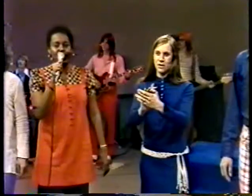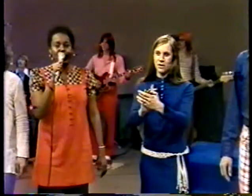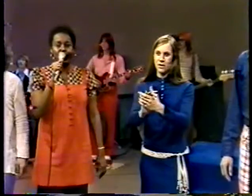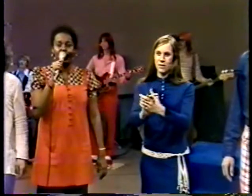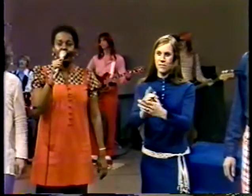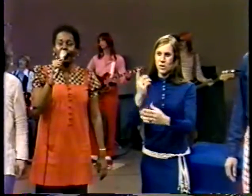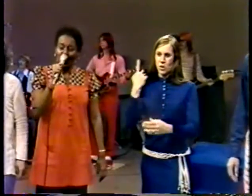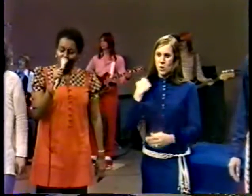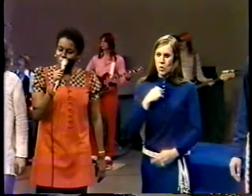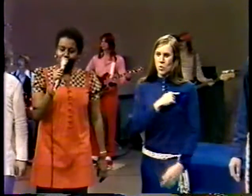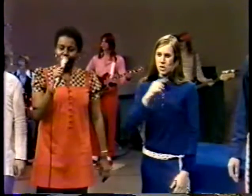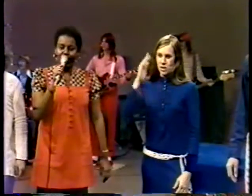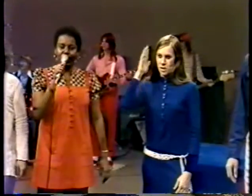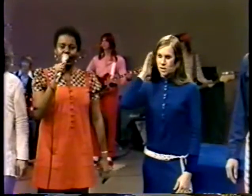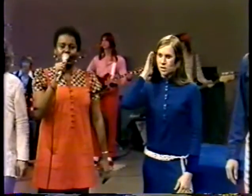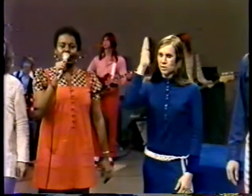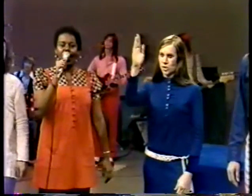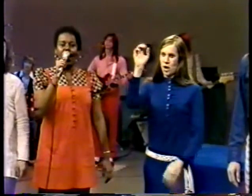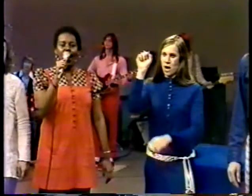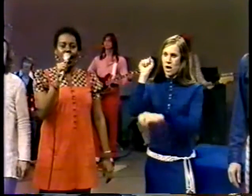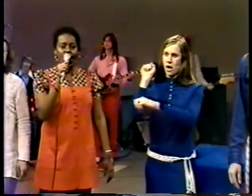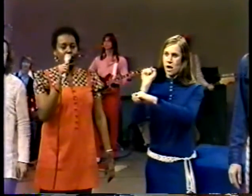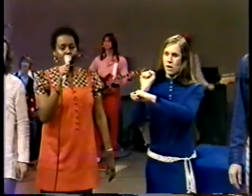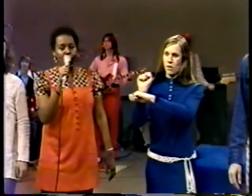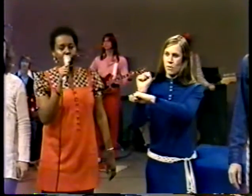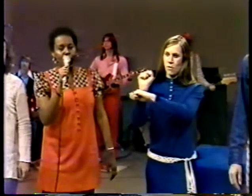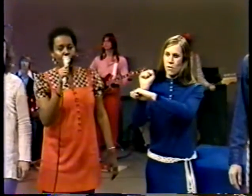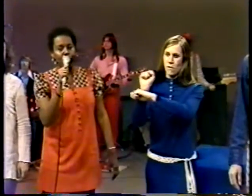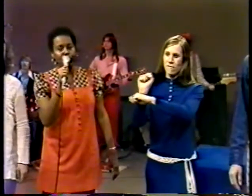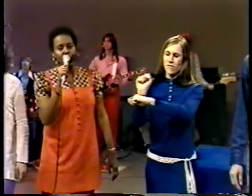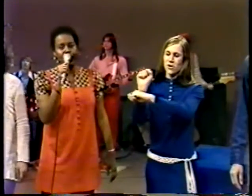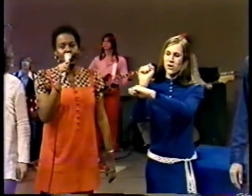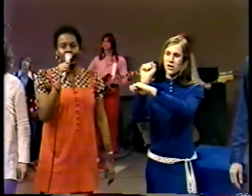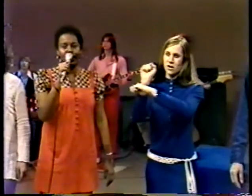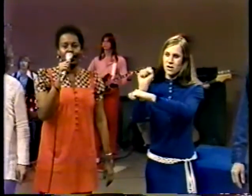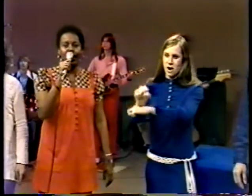We shall overcome